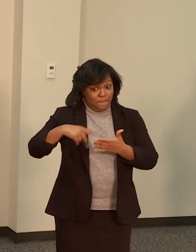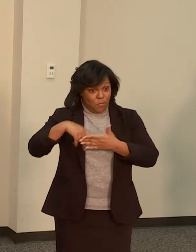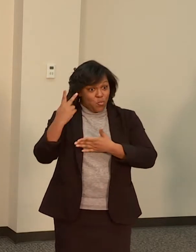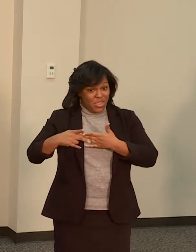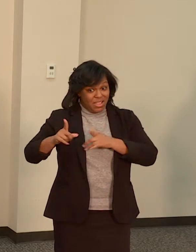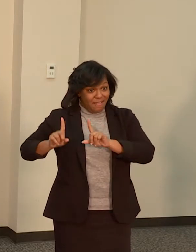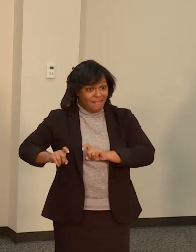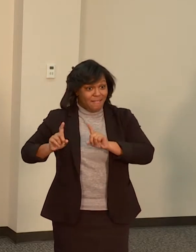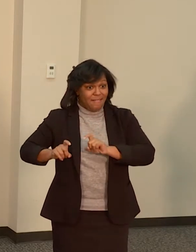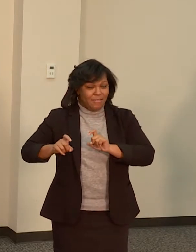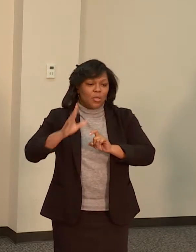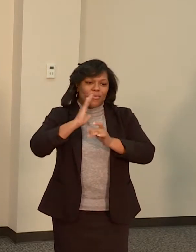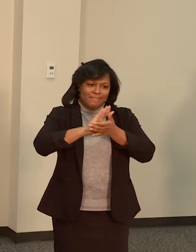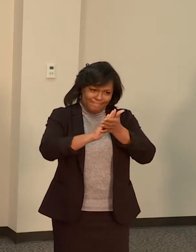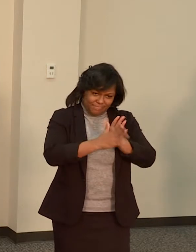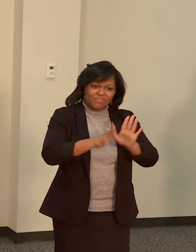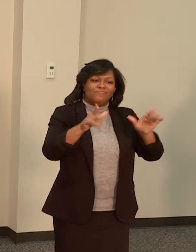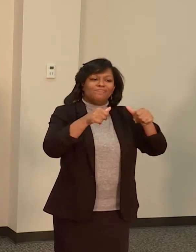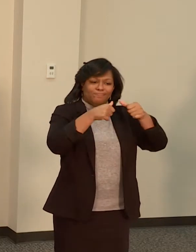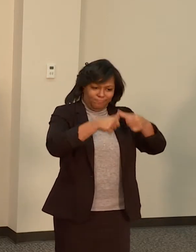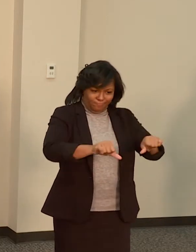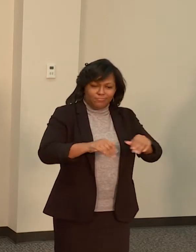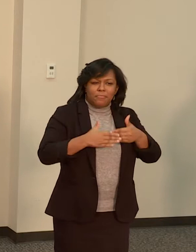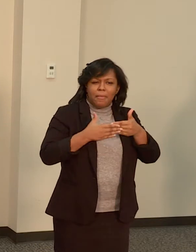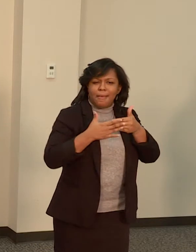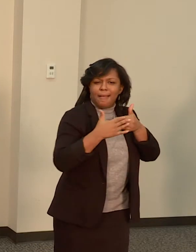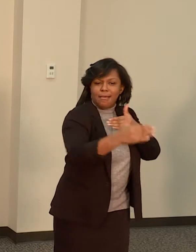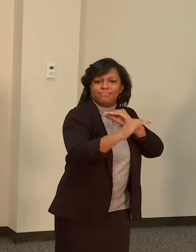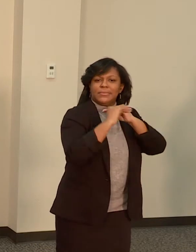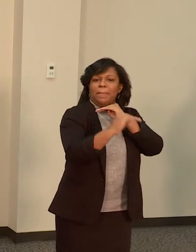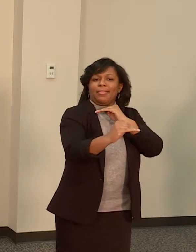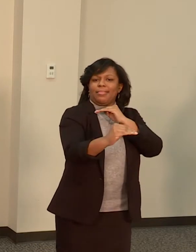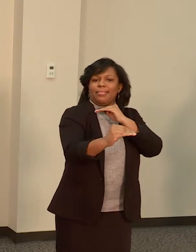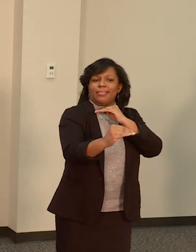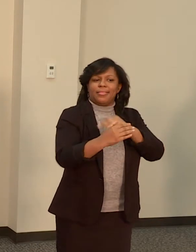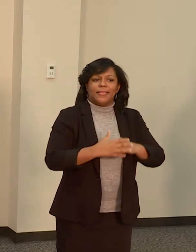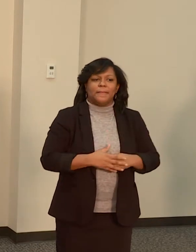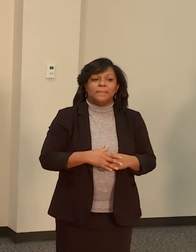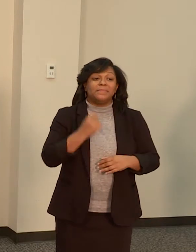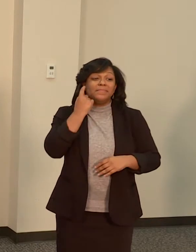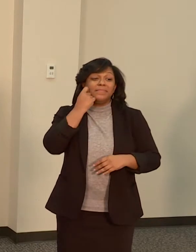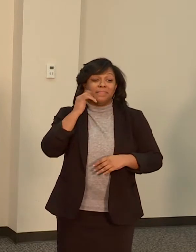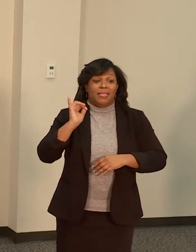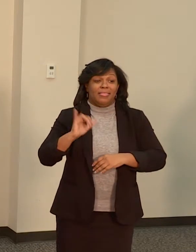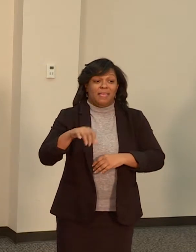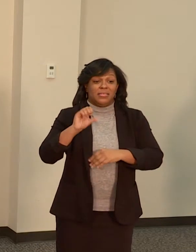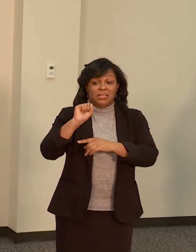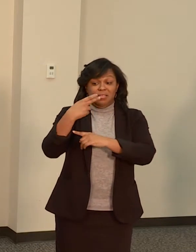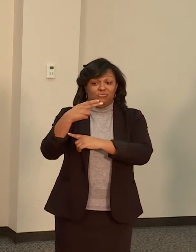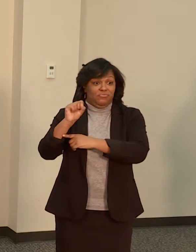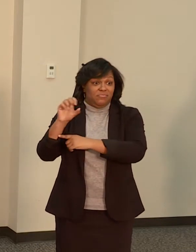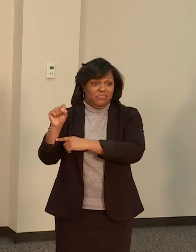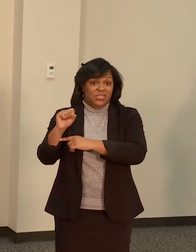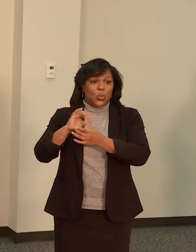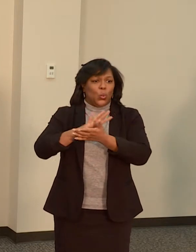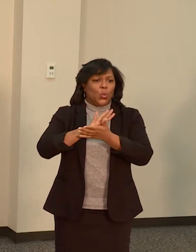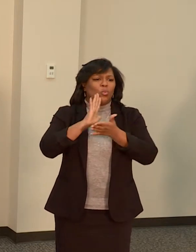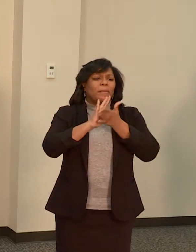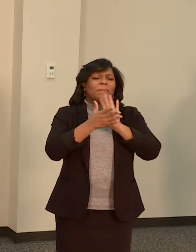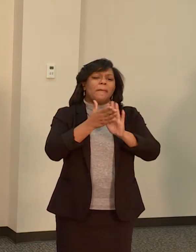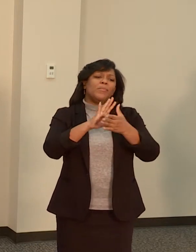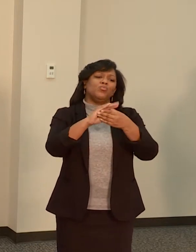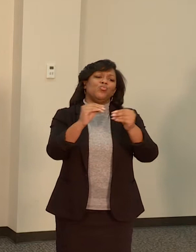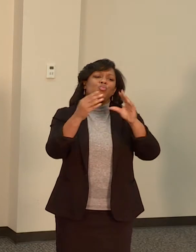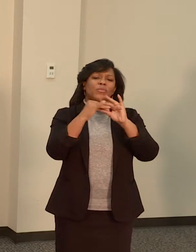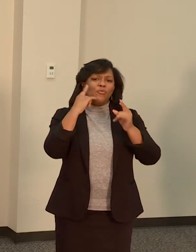Stable Homes, Stable Schools really continues to be a story of partnerships. And there have been so many people and organizations that have stepped up along